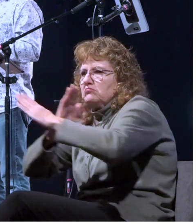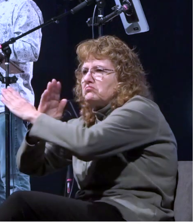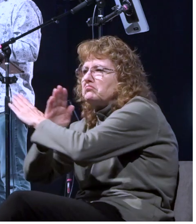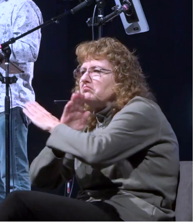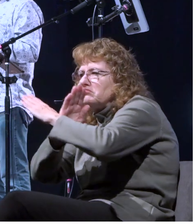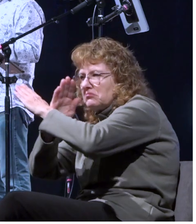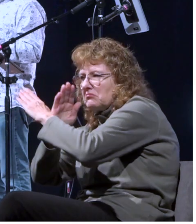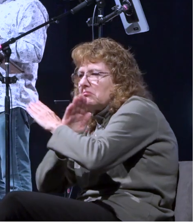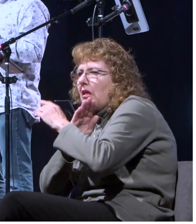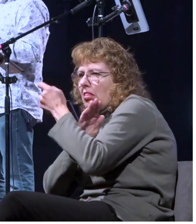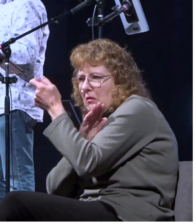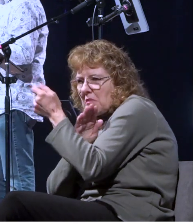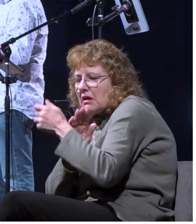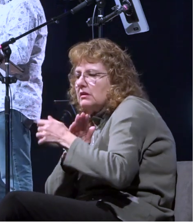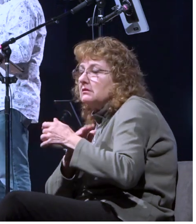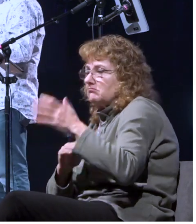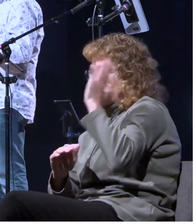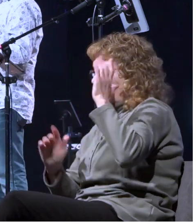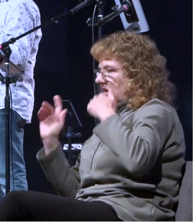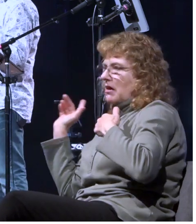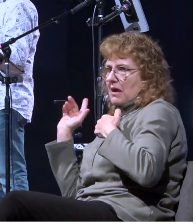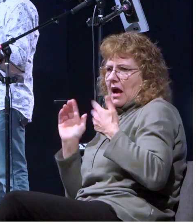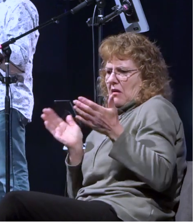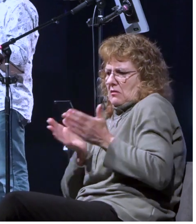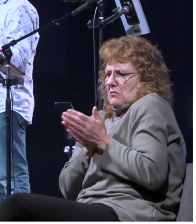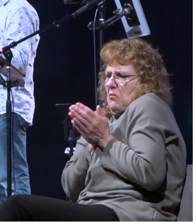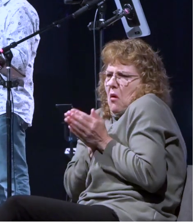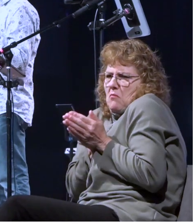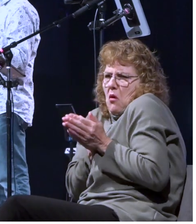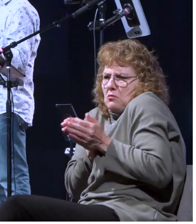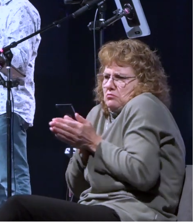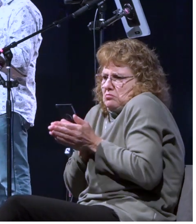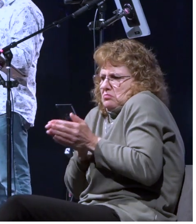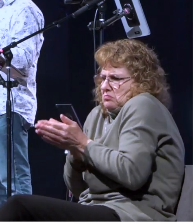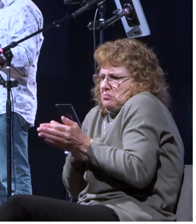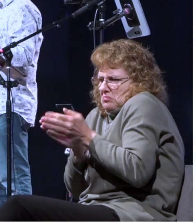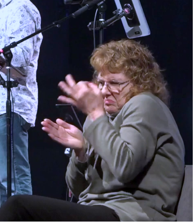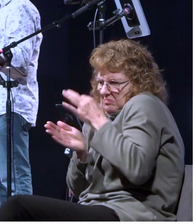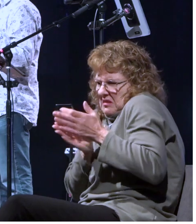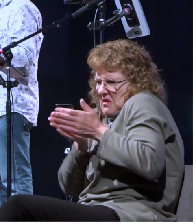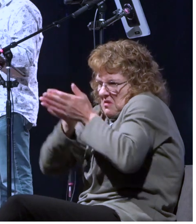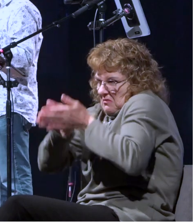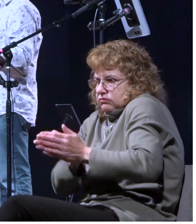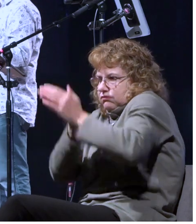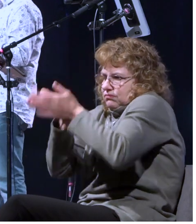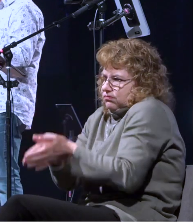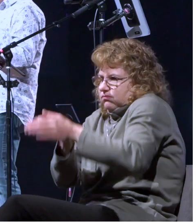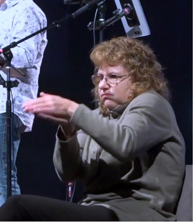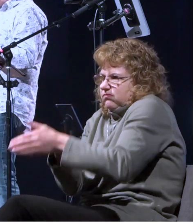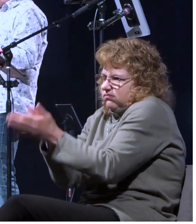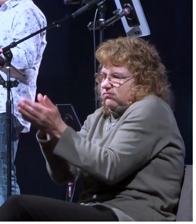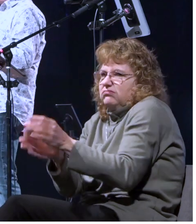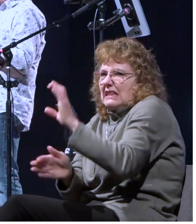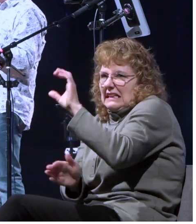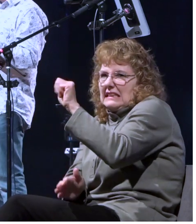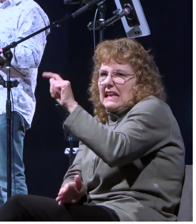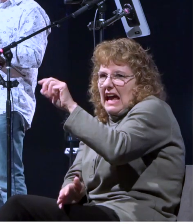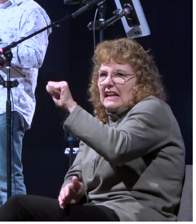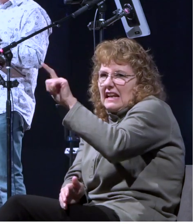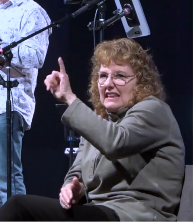and i used to take my little 18 foot boat over to catalina all the time and sometimes it was a little rough going across and when you you got within you